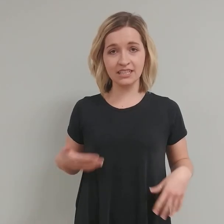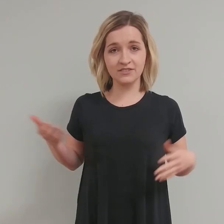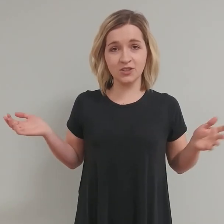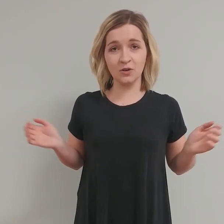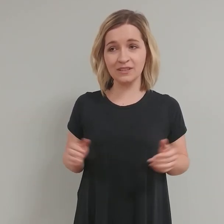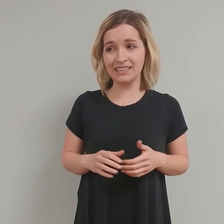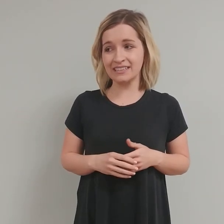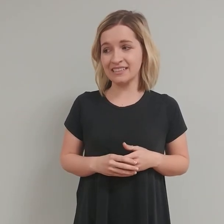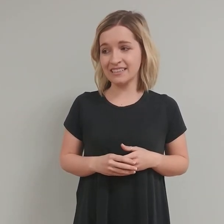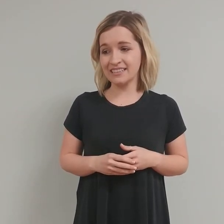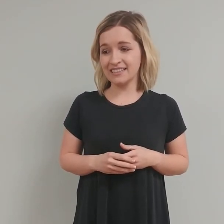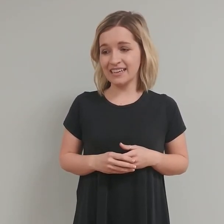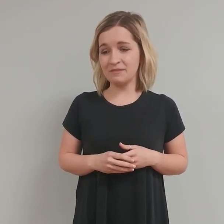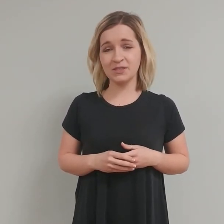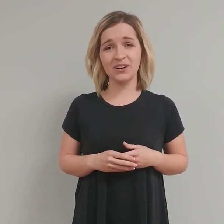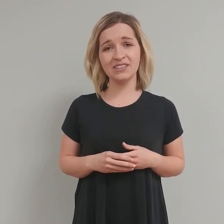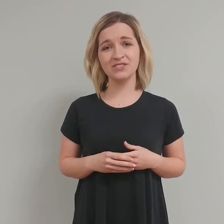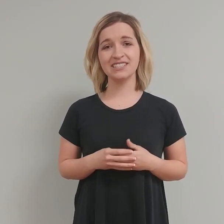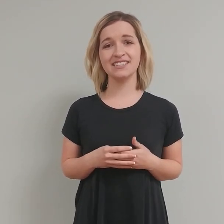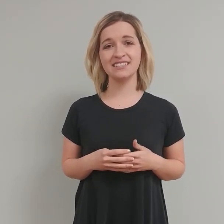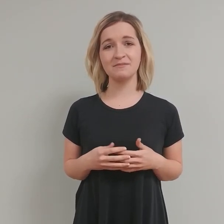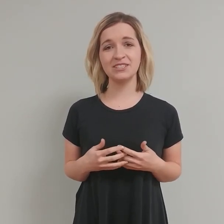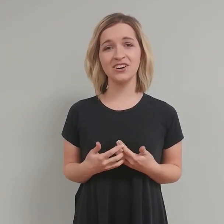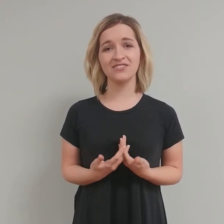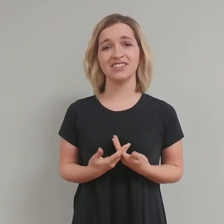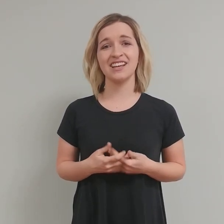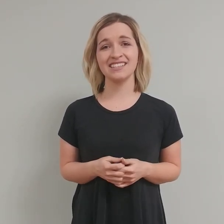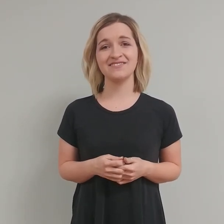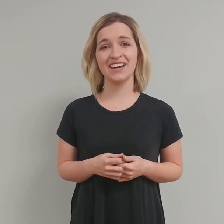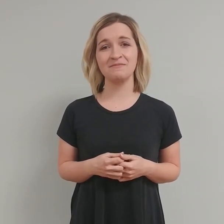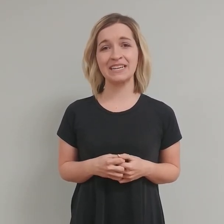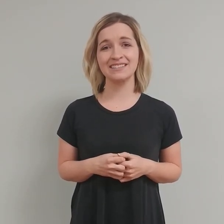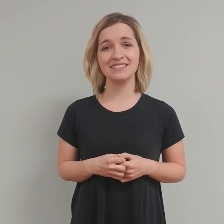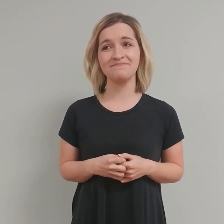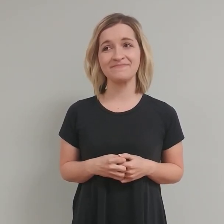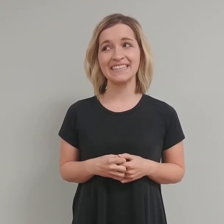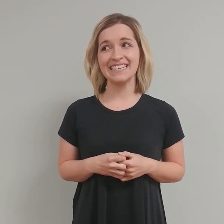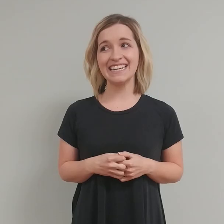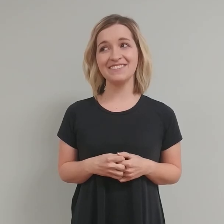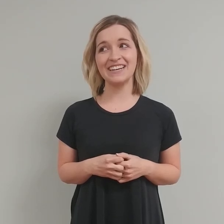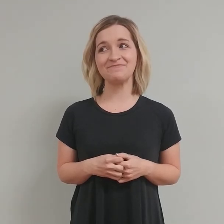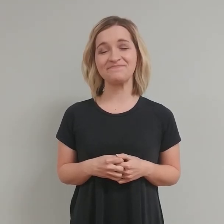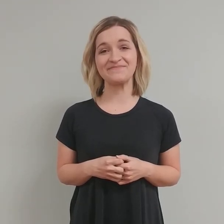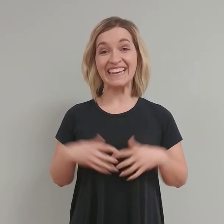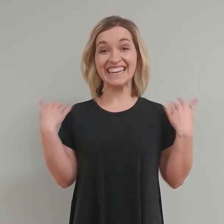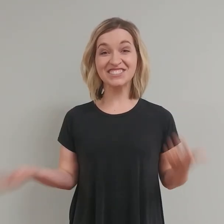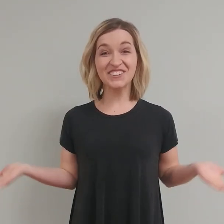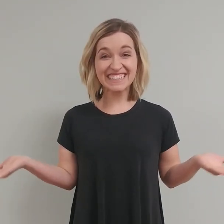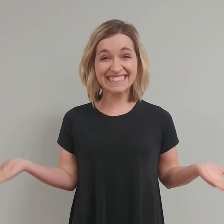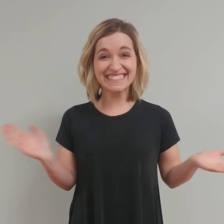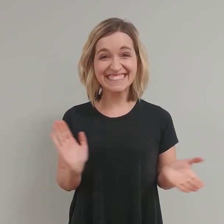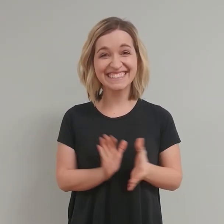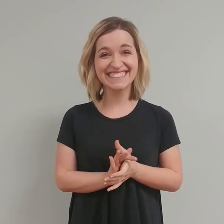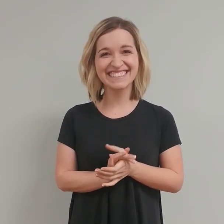if you don't, then I'm sorry you just listened to me talk for the last five minutes. Anyway, enjoy! Enjoy!